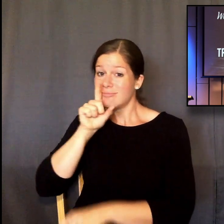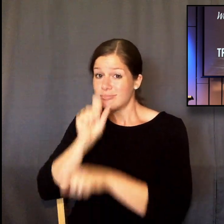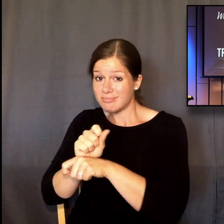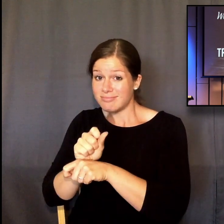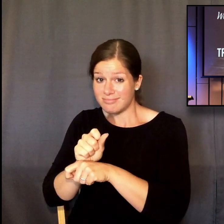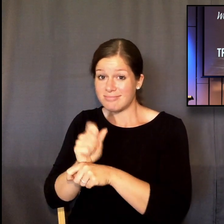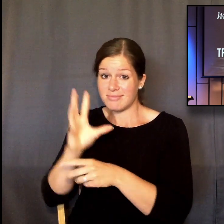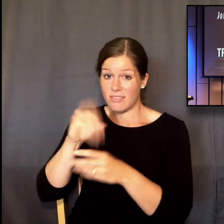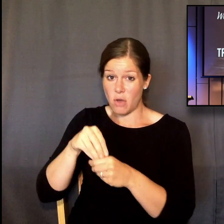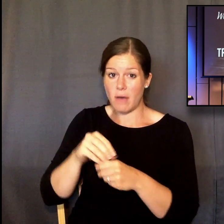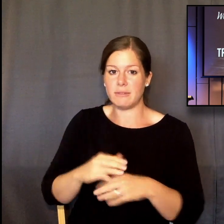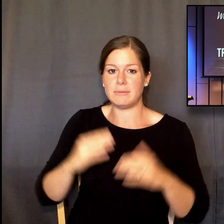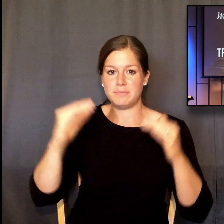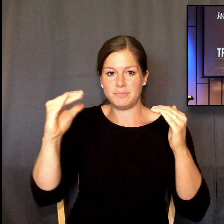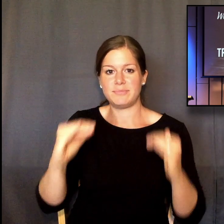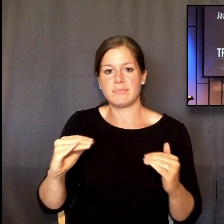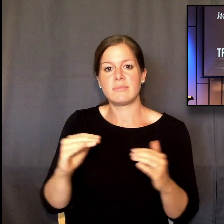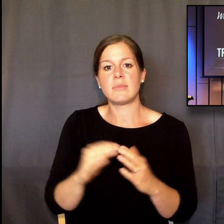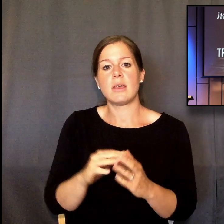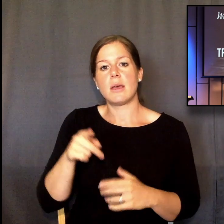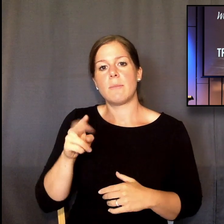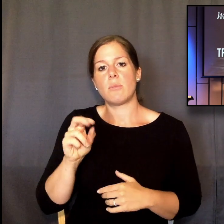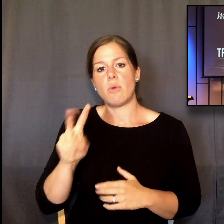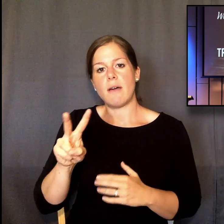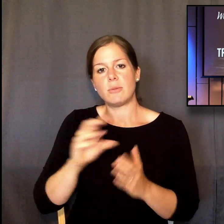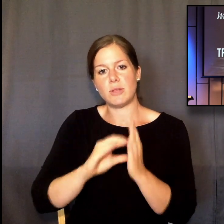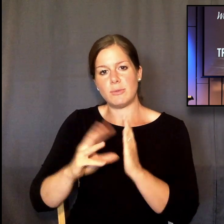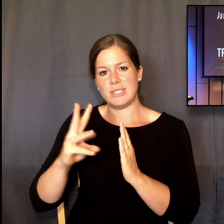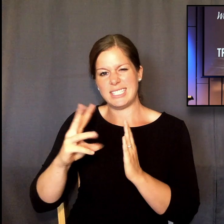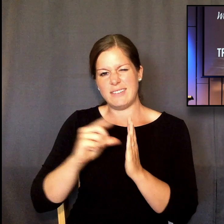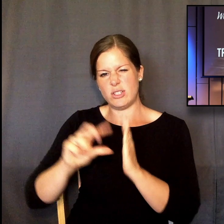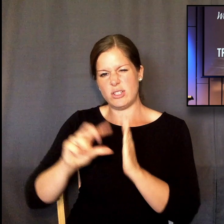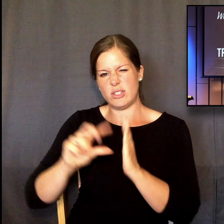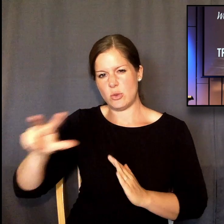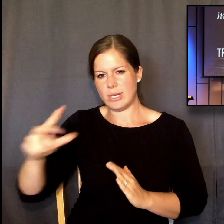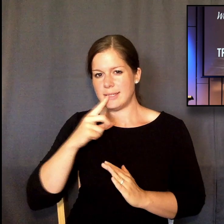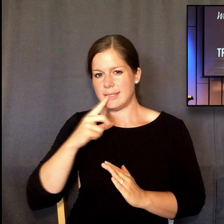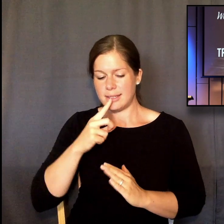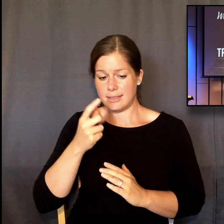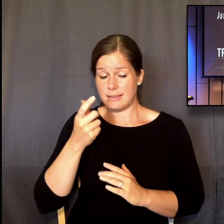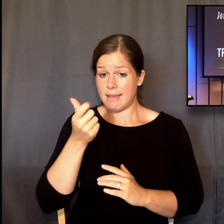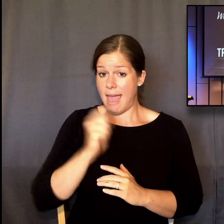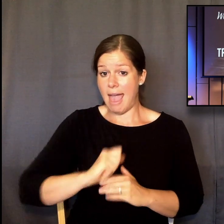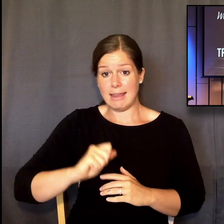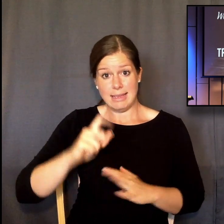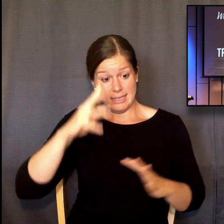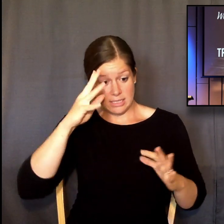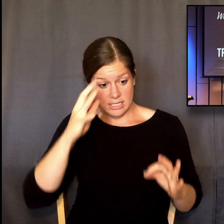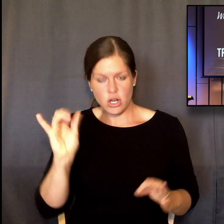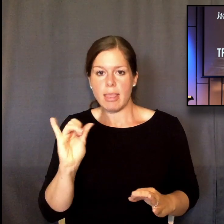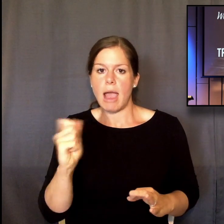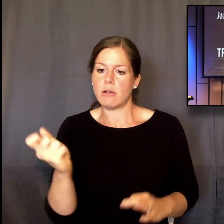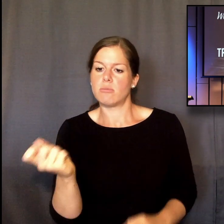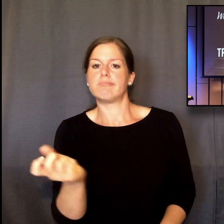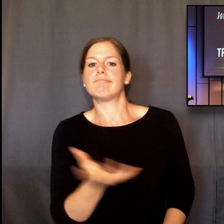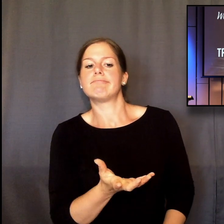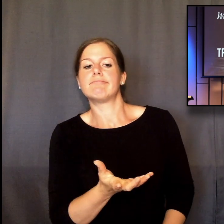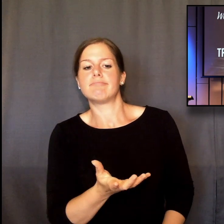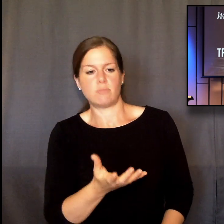Proverbs 6 33. Seemingly random chance decisions, like the flip of a coin or the roll of a dice, actually